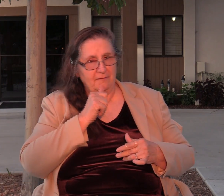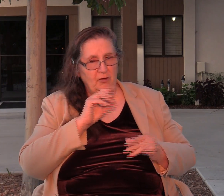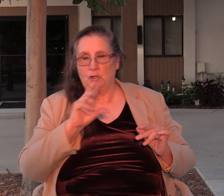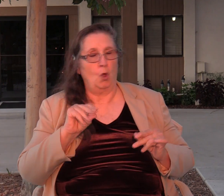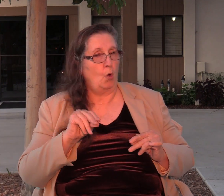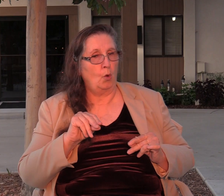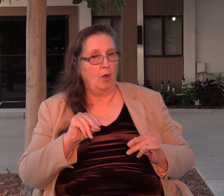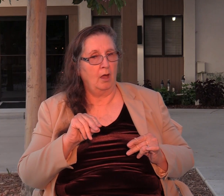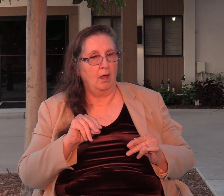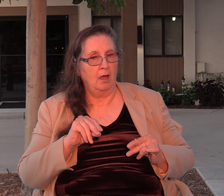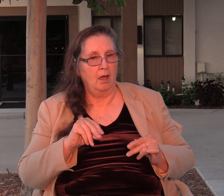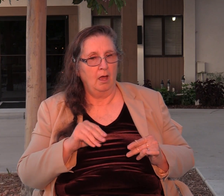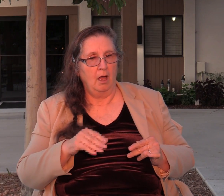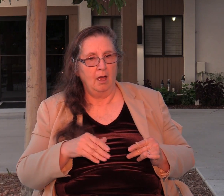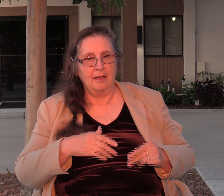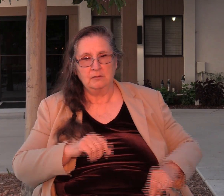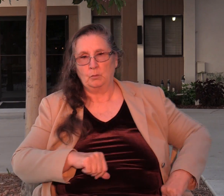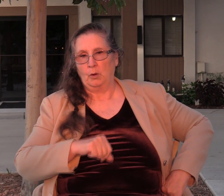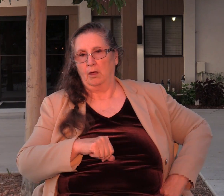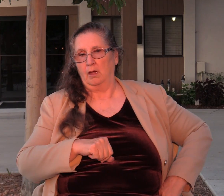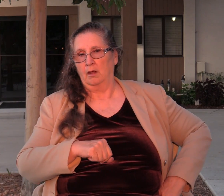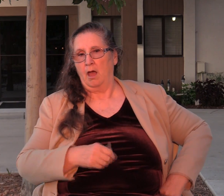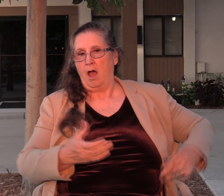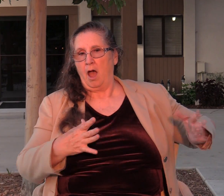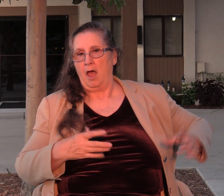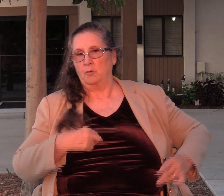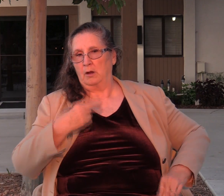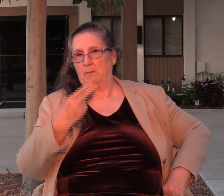But because he didn't want to go down in history as being killed by a woman.